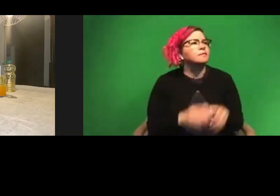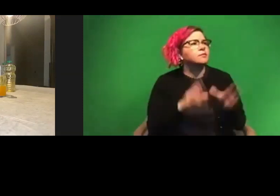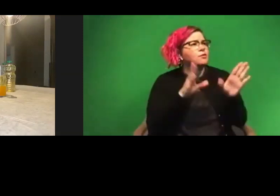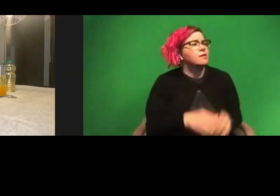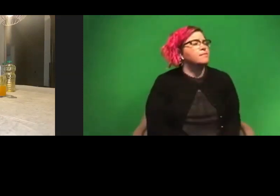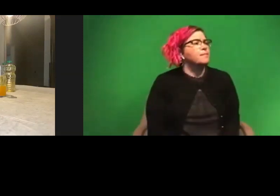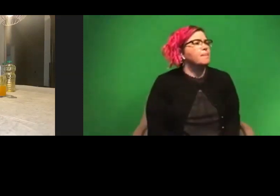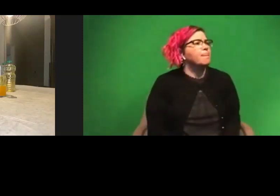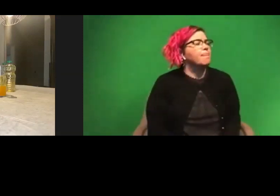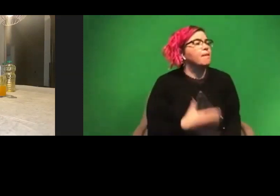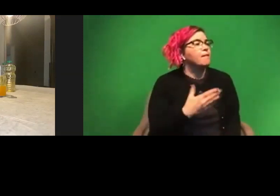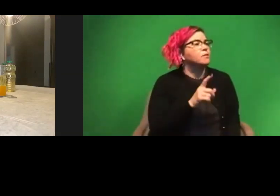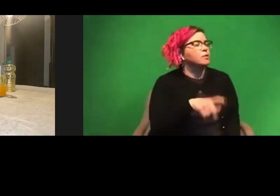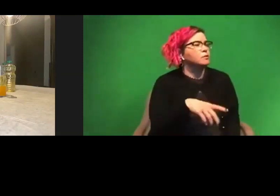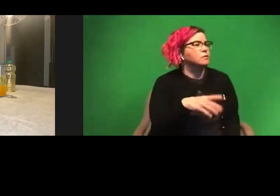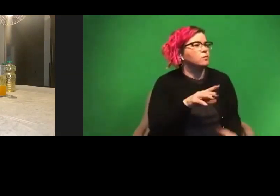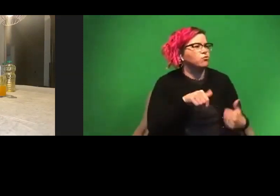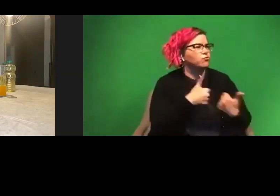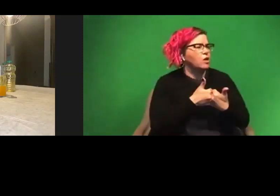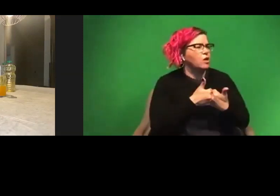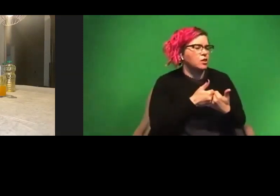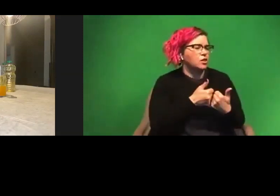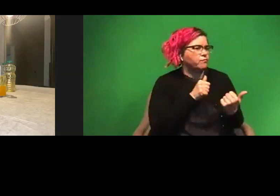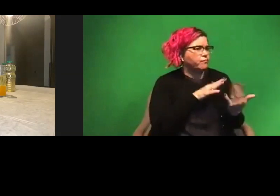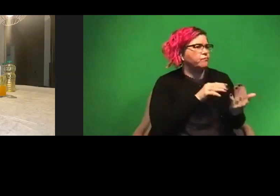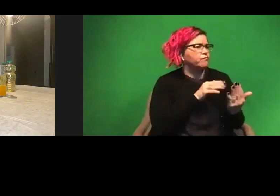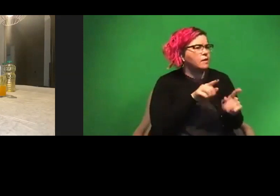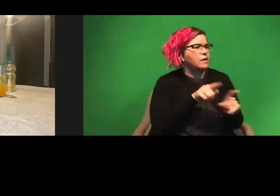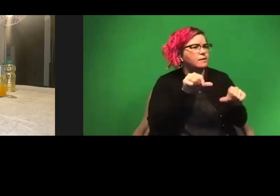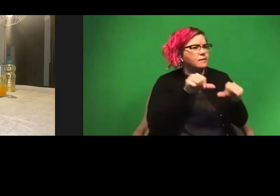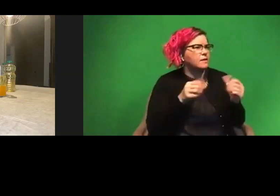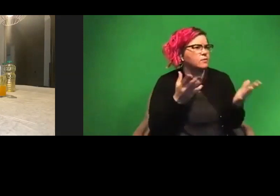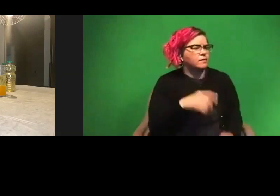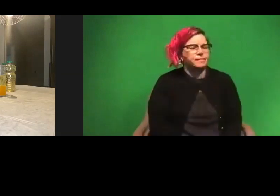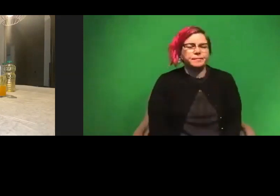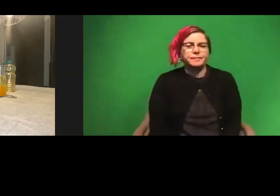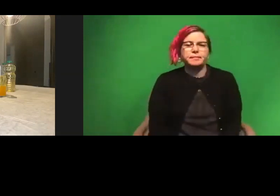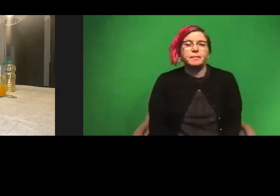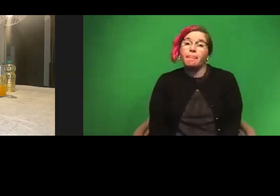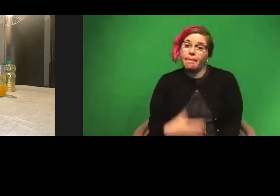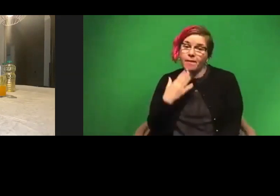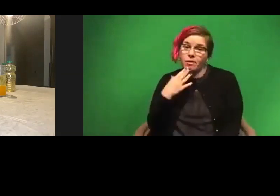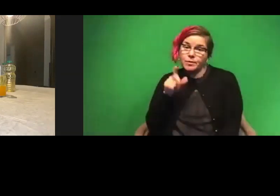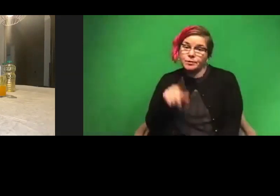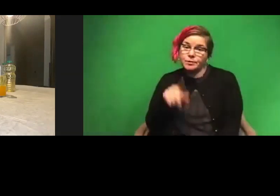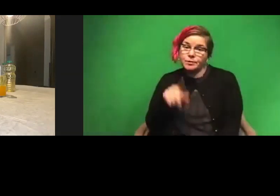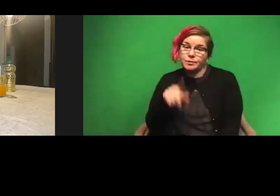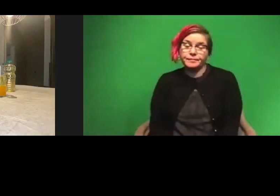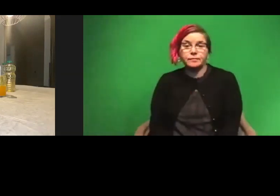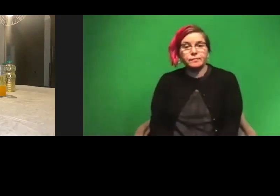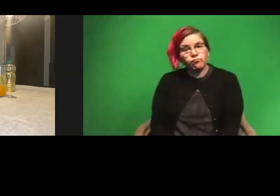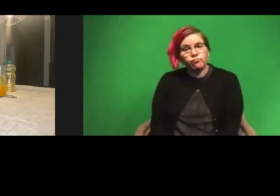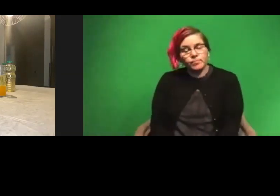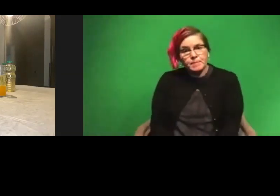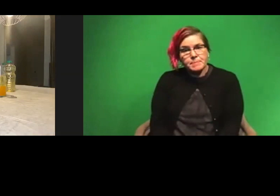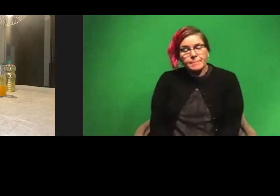next question. What are the of the scientists from Tonya? Ooh, good question. So, um,